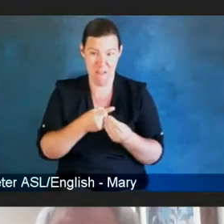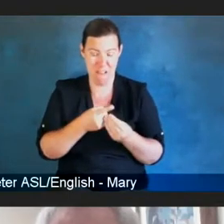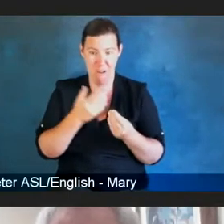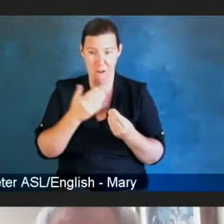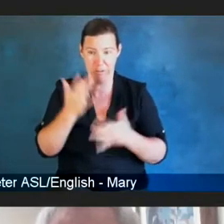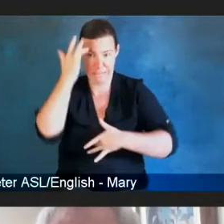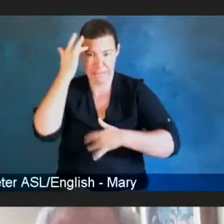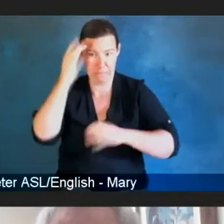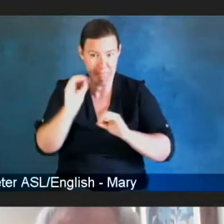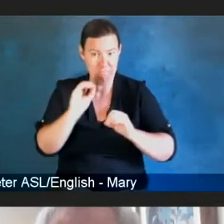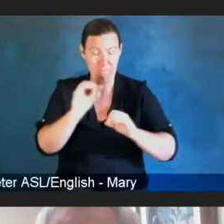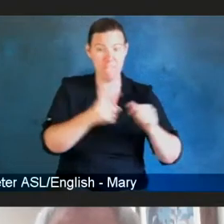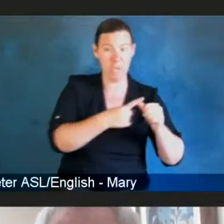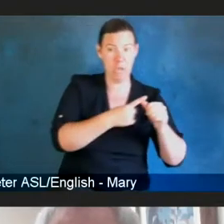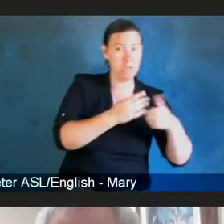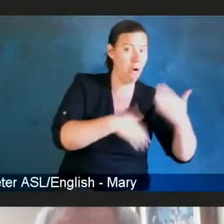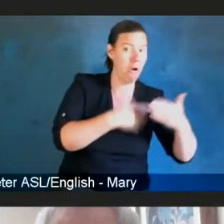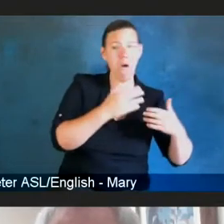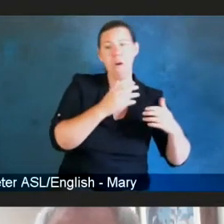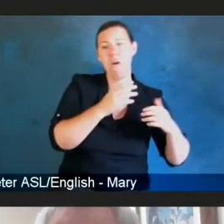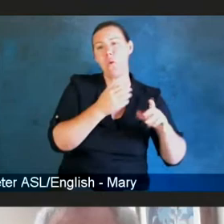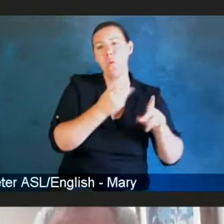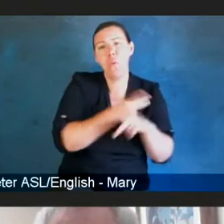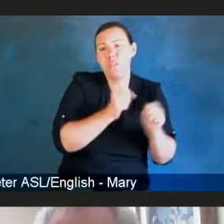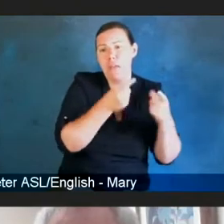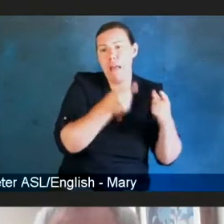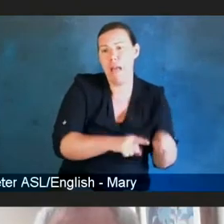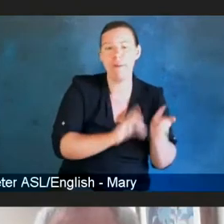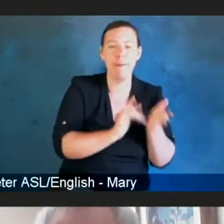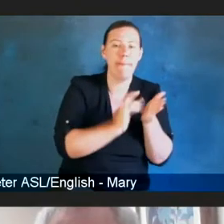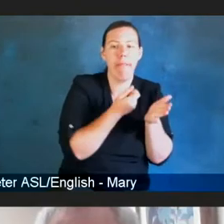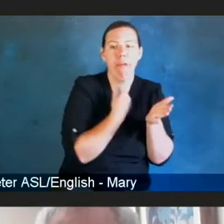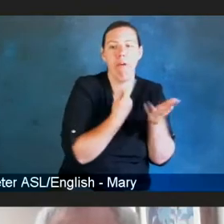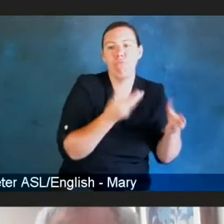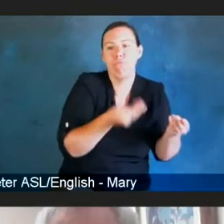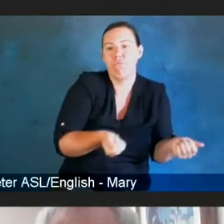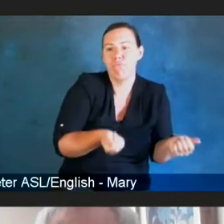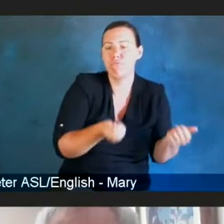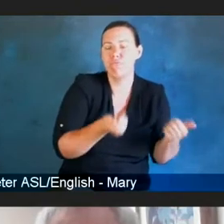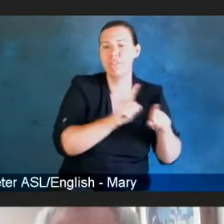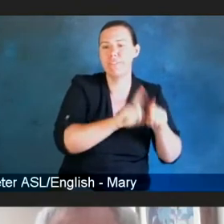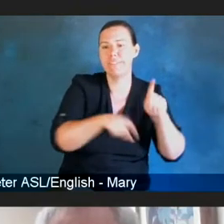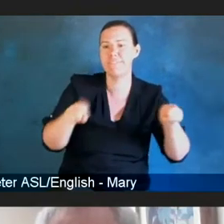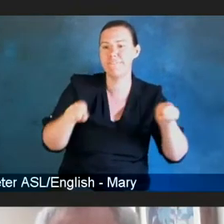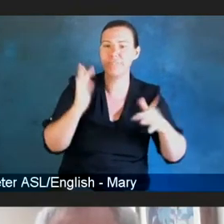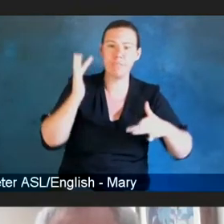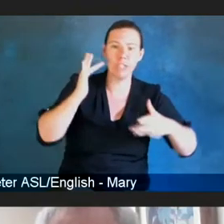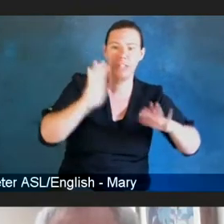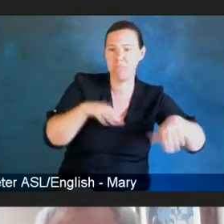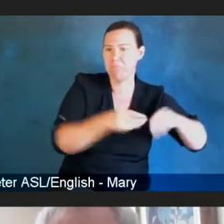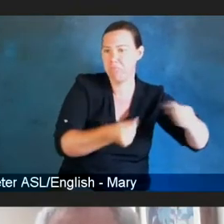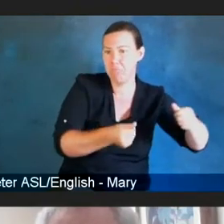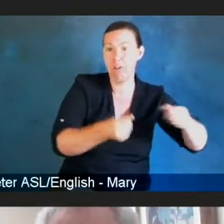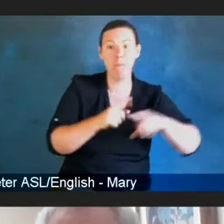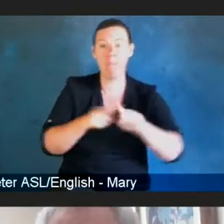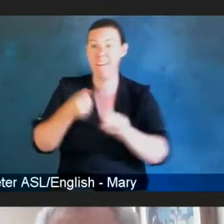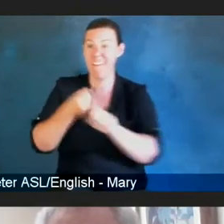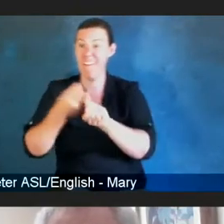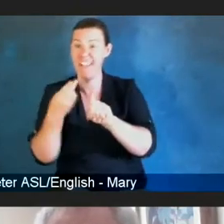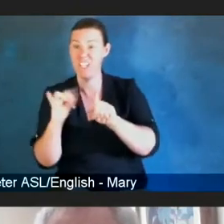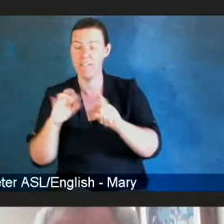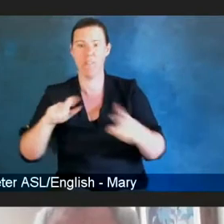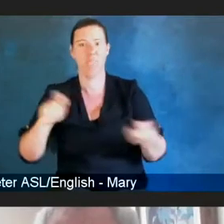HIV and AIDS and the impact that it has not only on me but my community as well is the